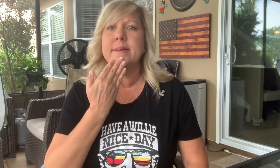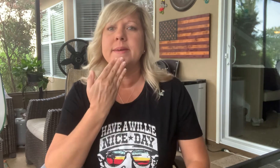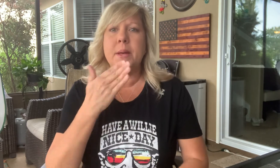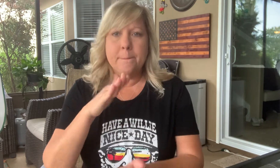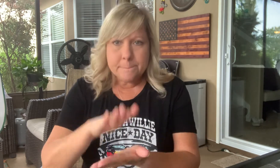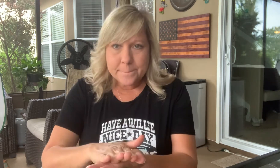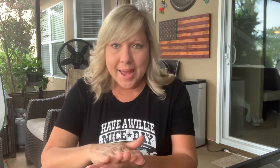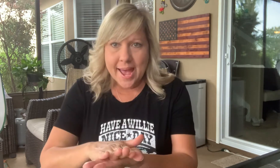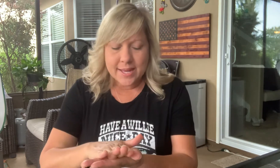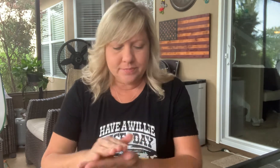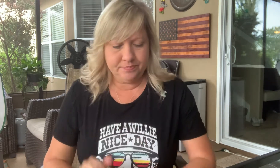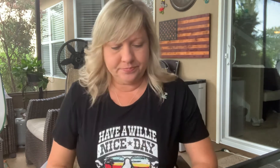Bad. Bad.